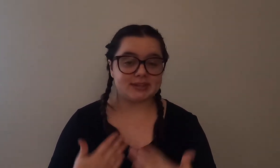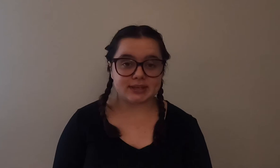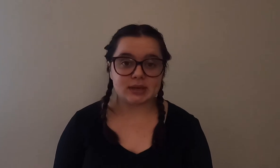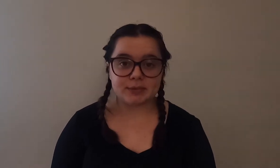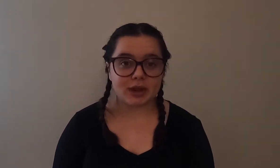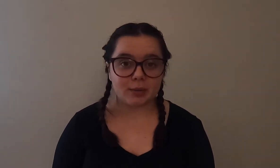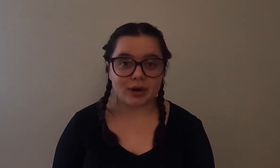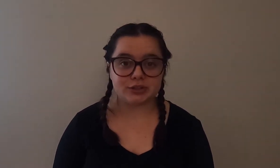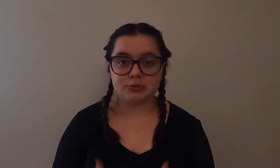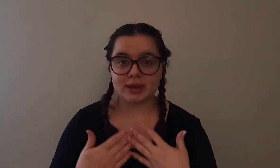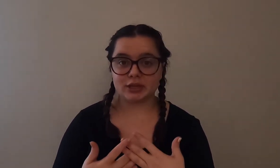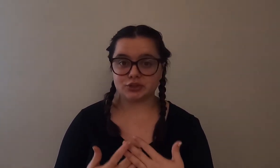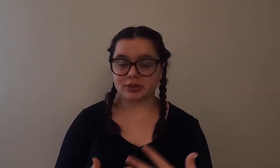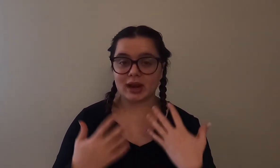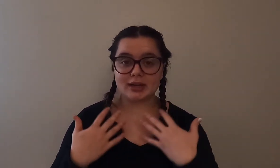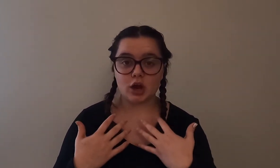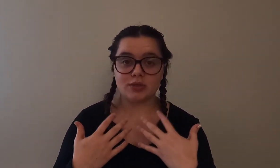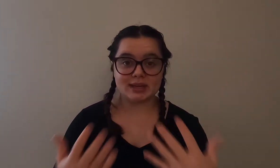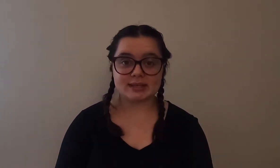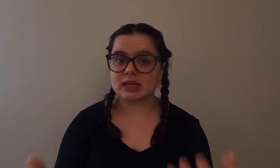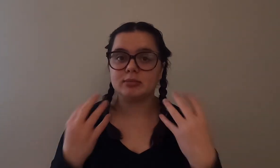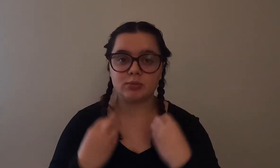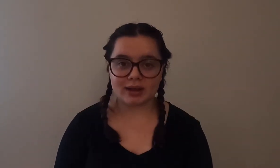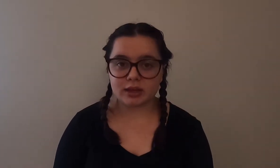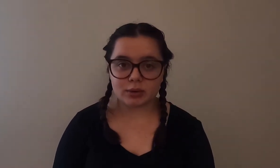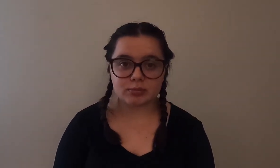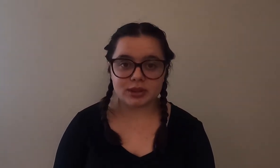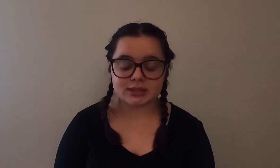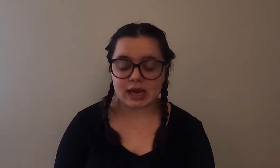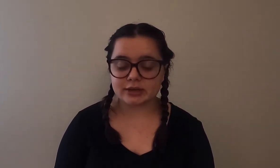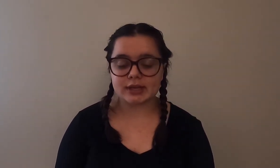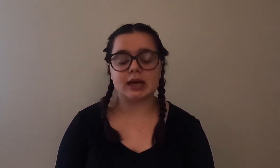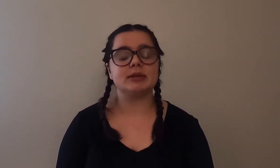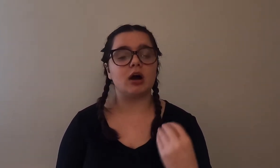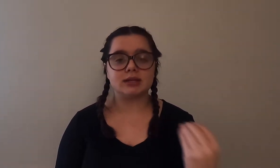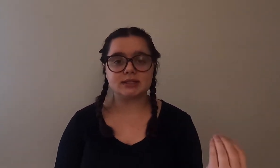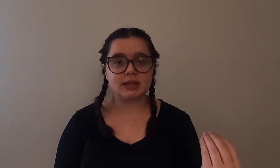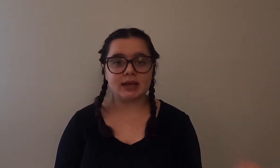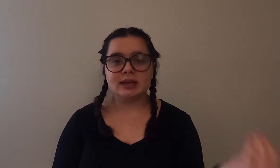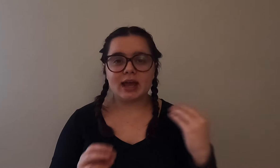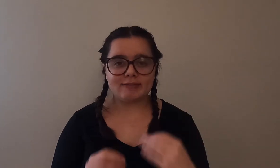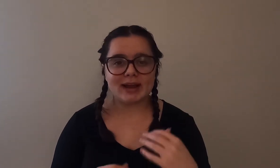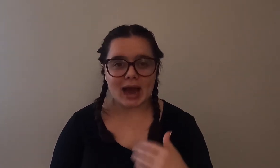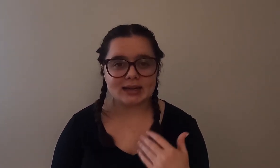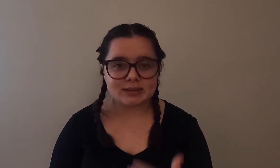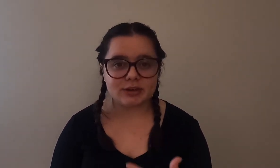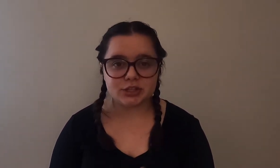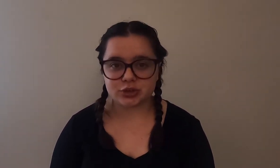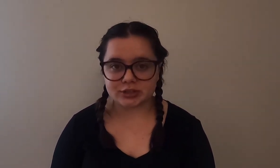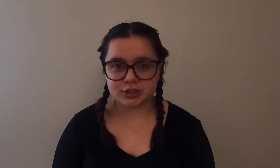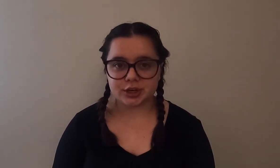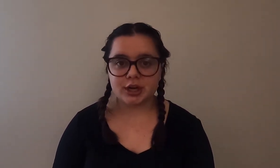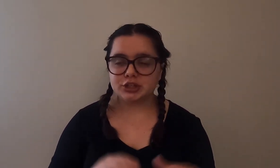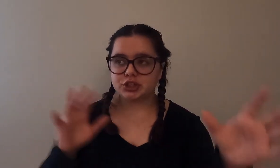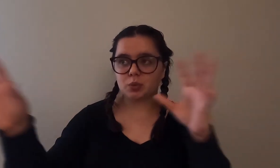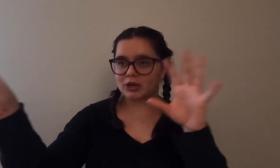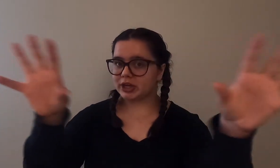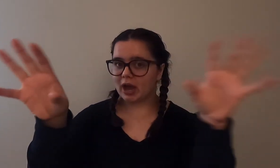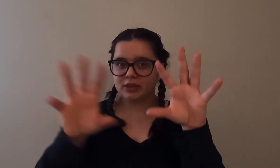this is something that I want to do making sure that I know that he's going to be right there with me the entire time and honestly if I had a different instructor just watching how the